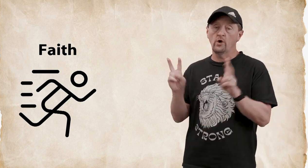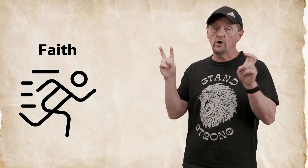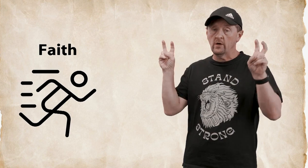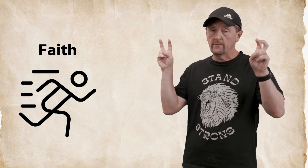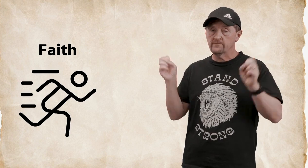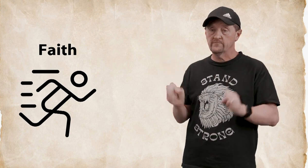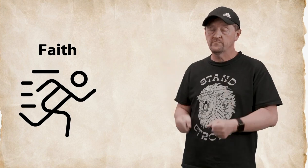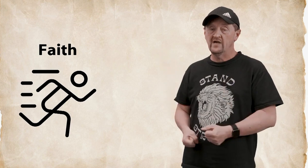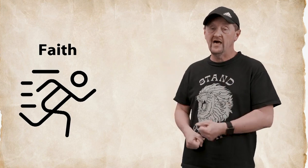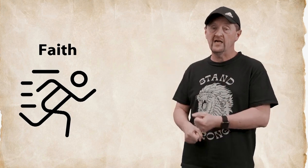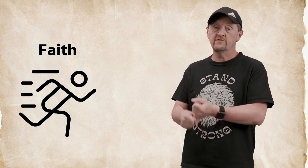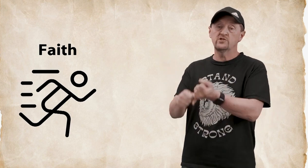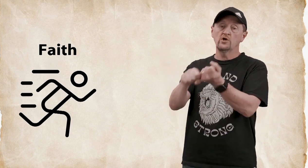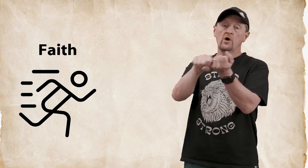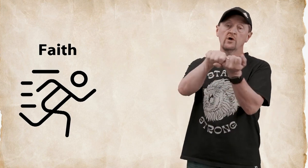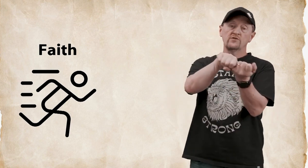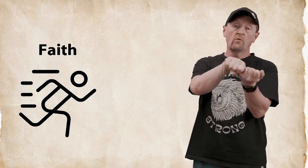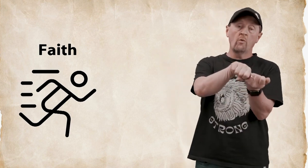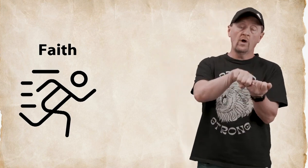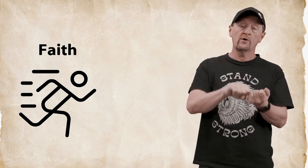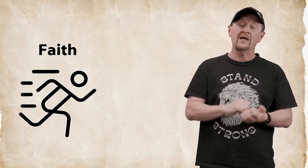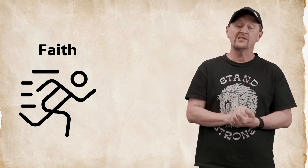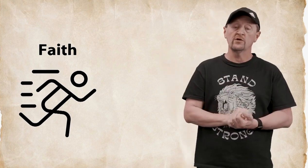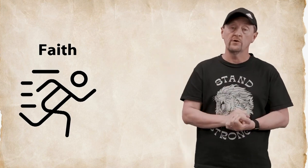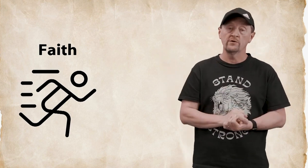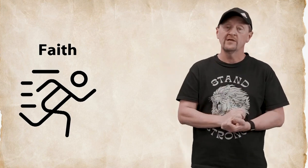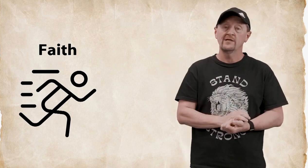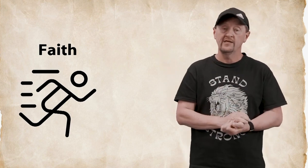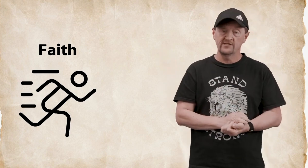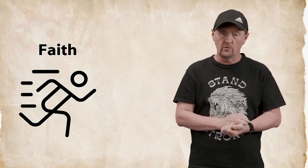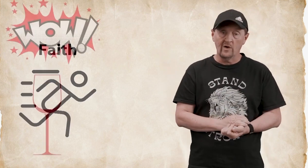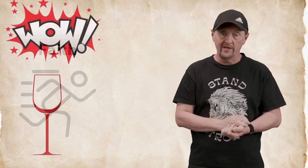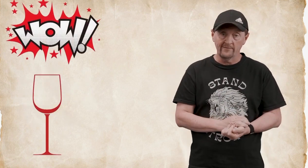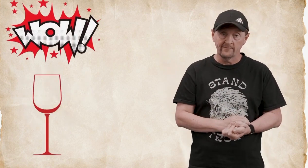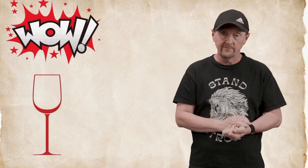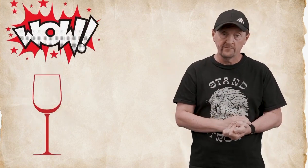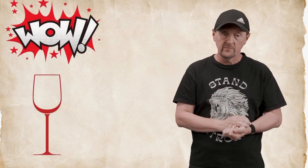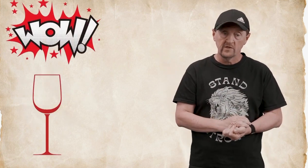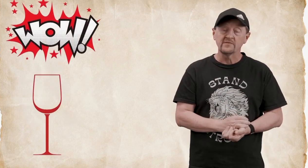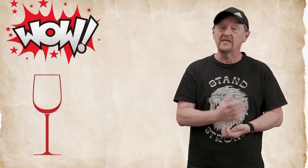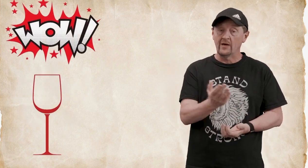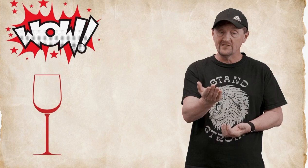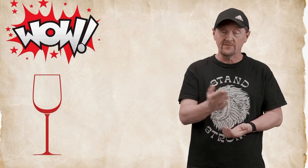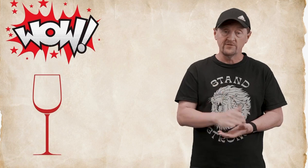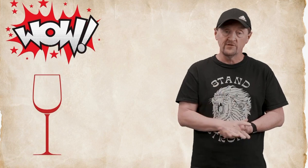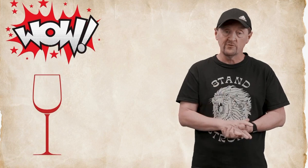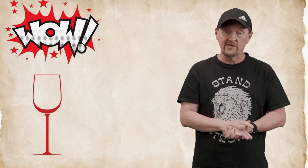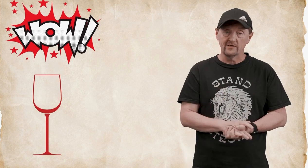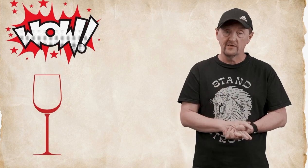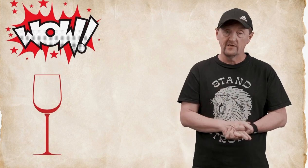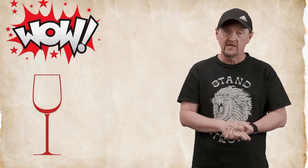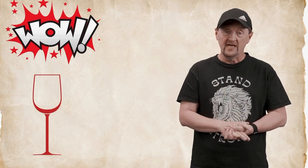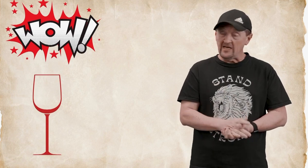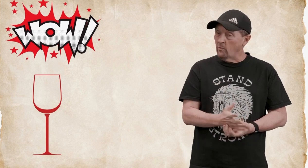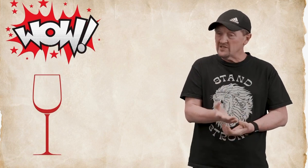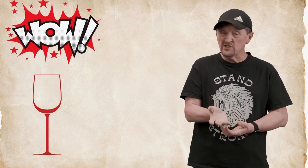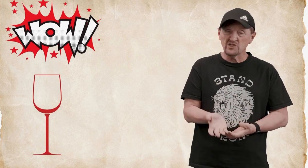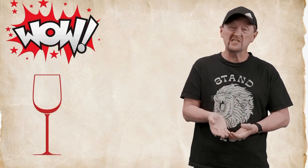out of the jar the water had turned into water they now had something to drink and it wasn't just